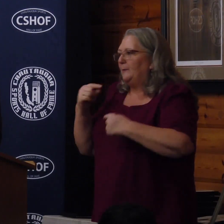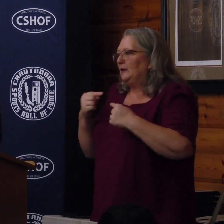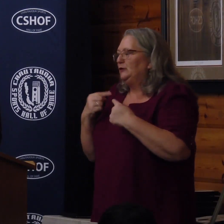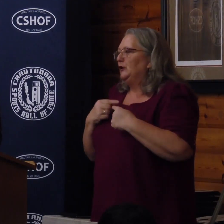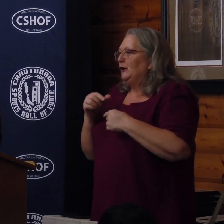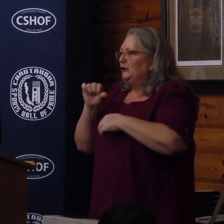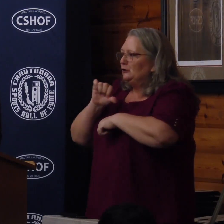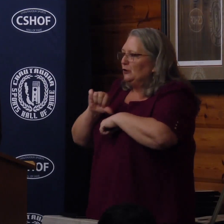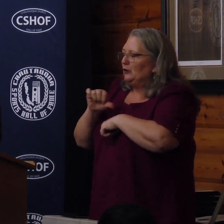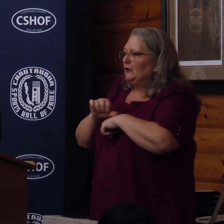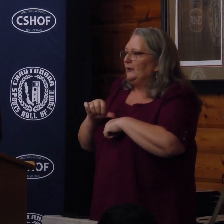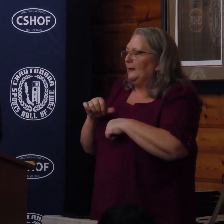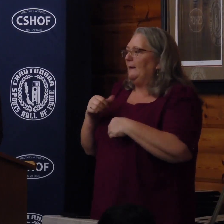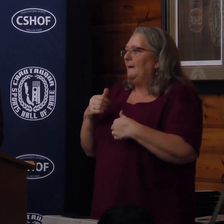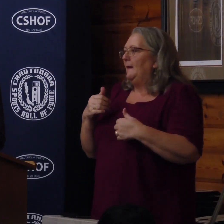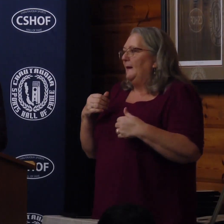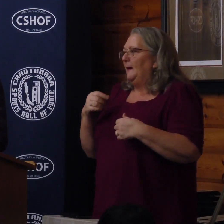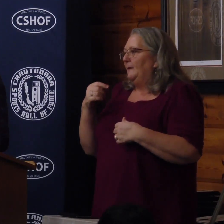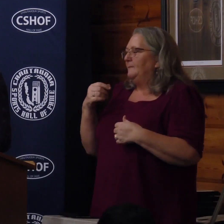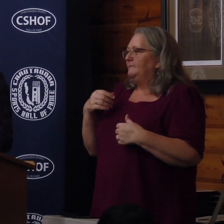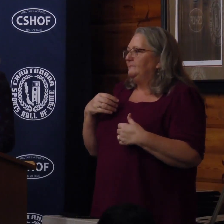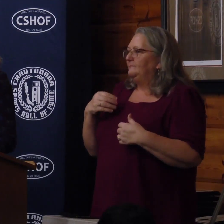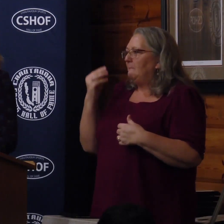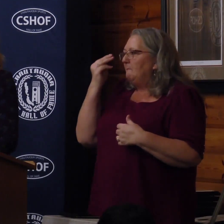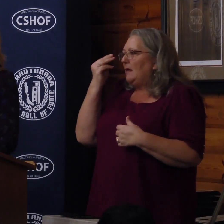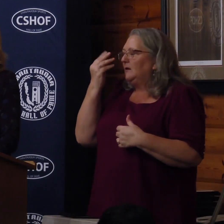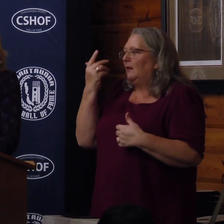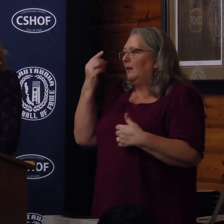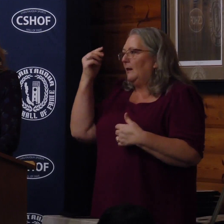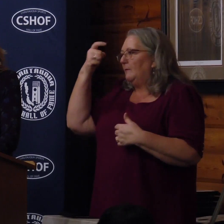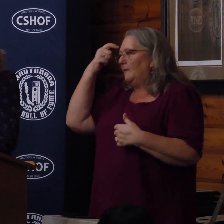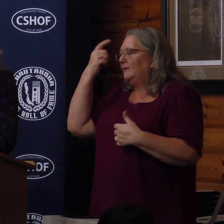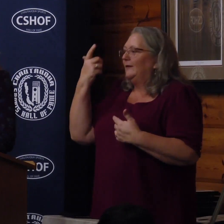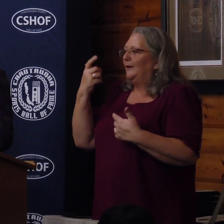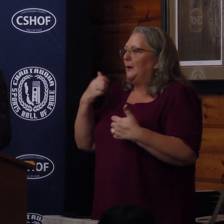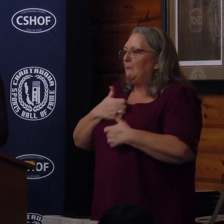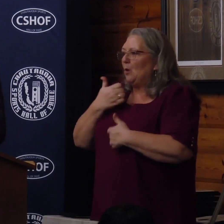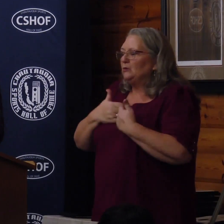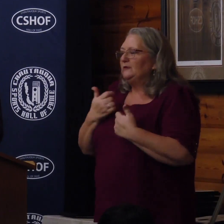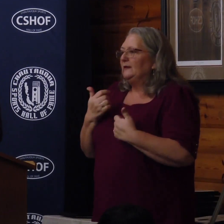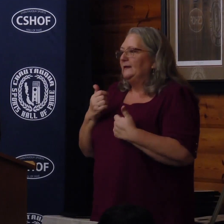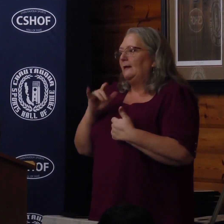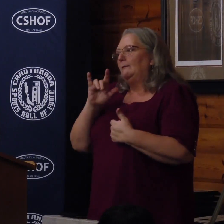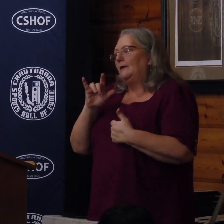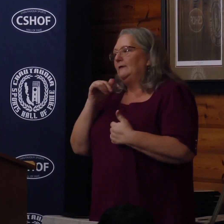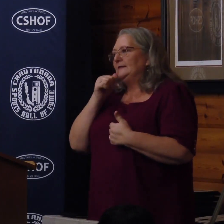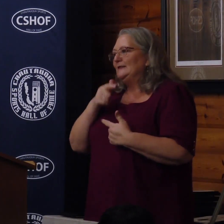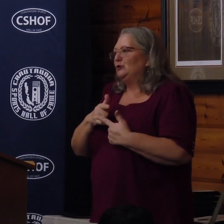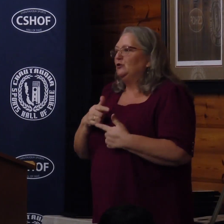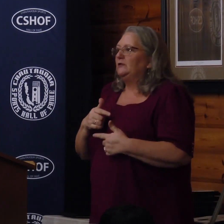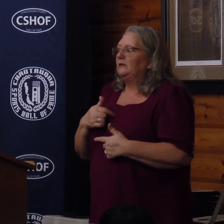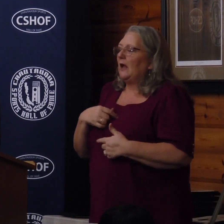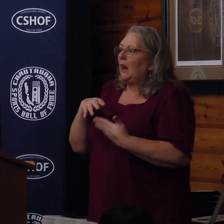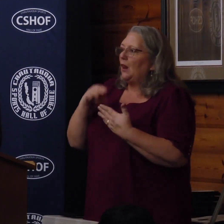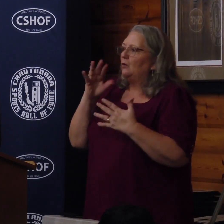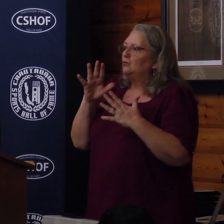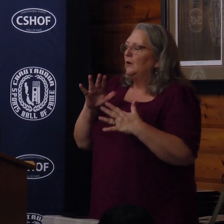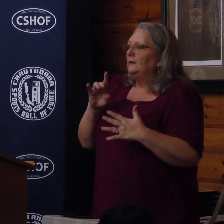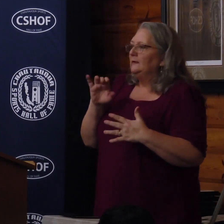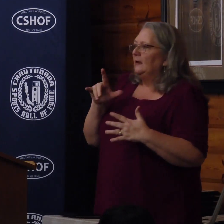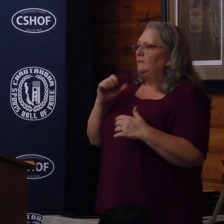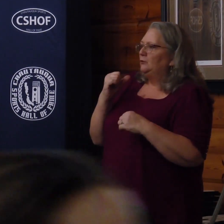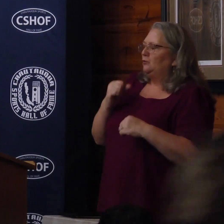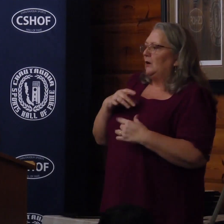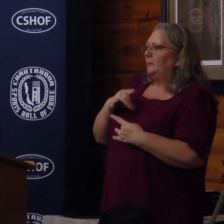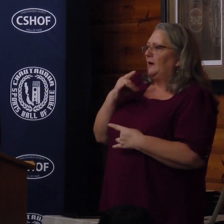mental and emotional state, telling me she's so proud of me. Love you, sis. I've learned a great deal about the strong spirit of